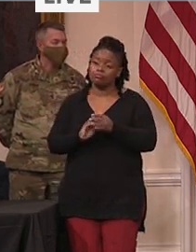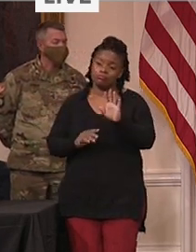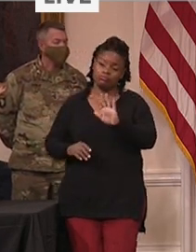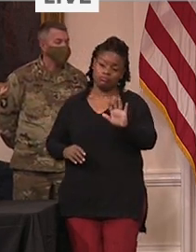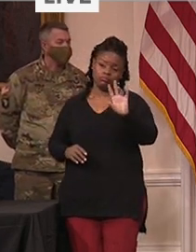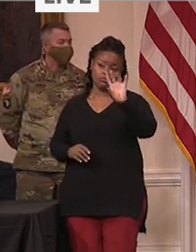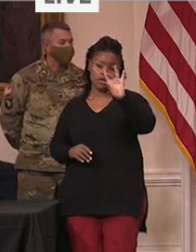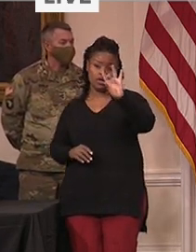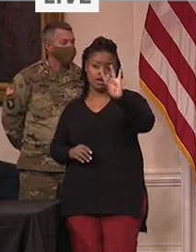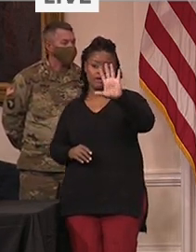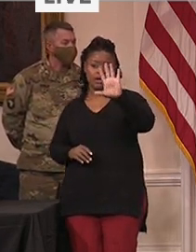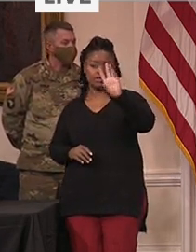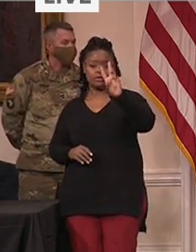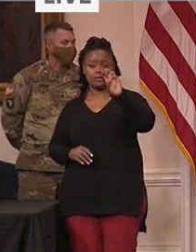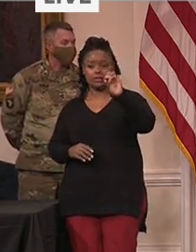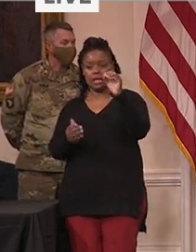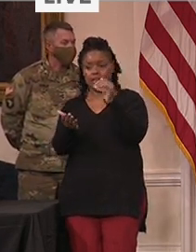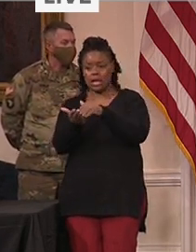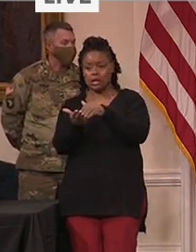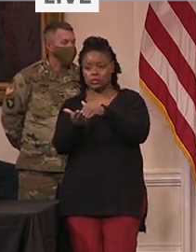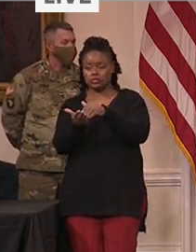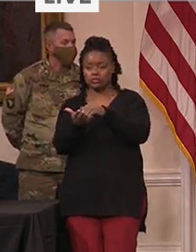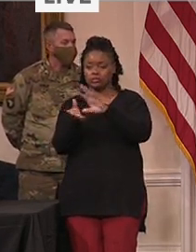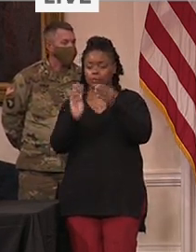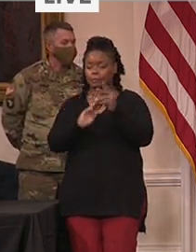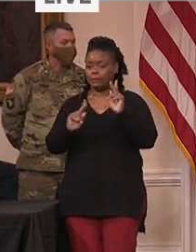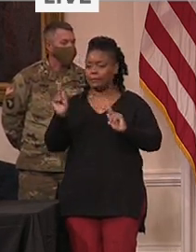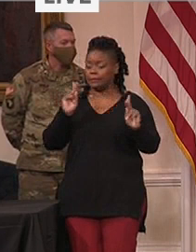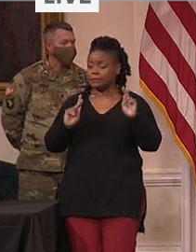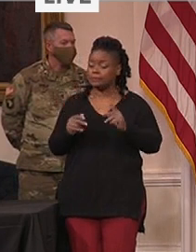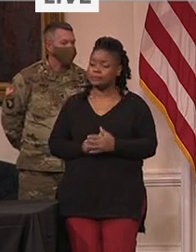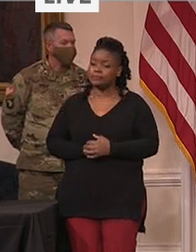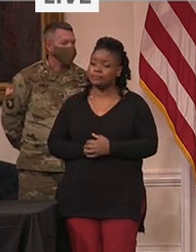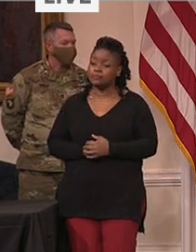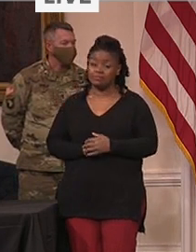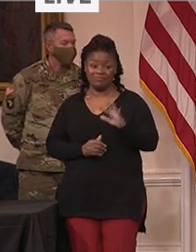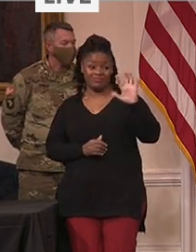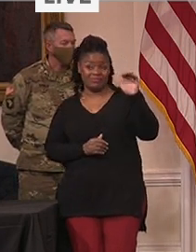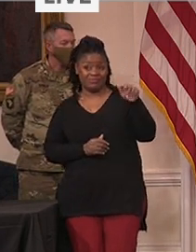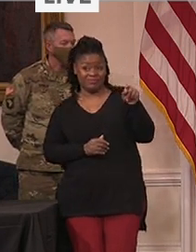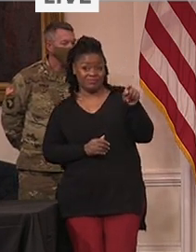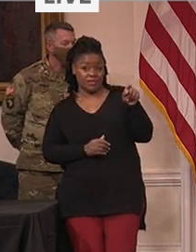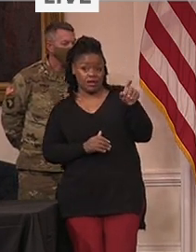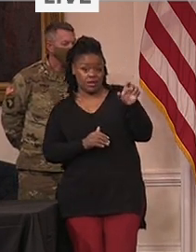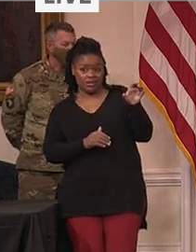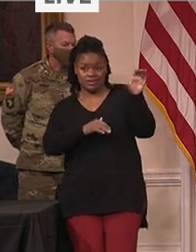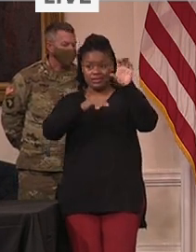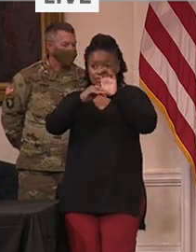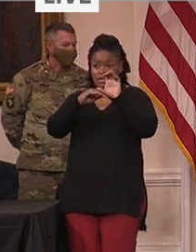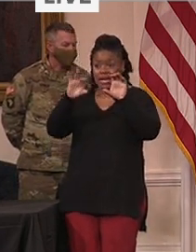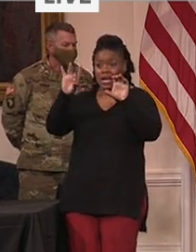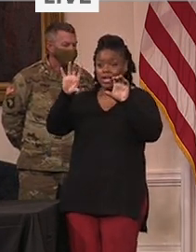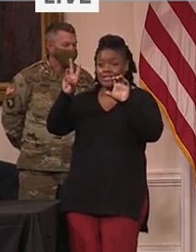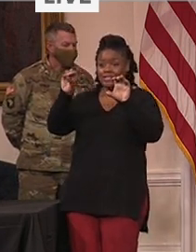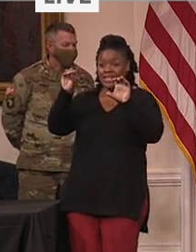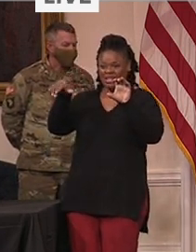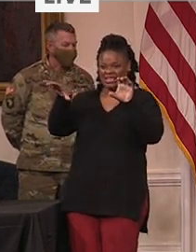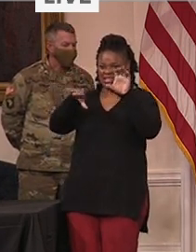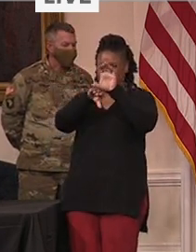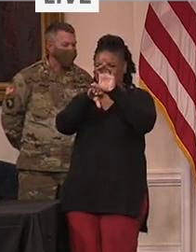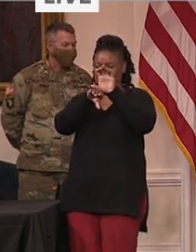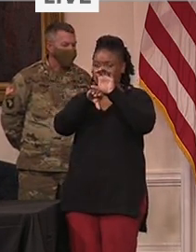additional Marylanders. Based on the current rate of allocation, we